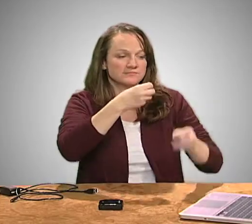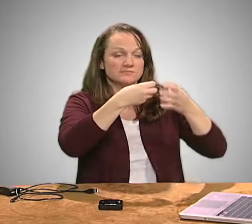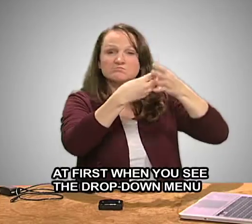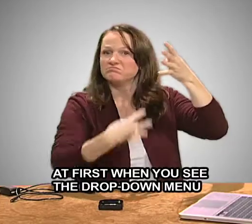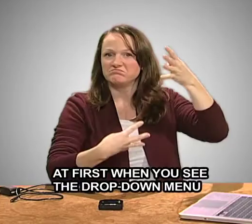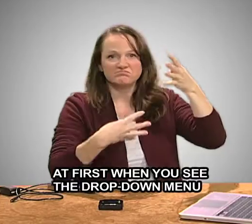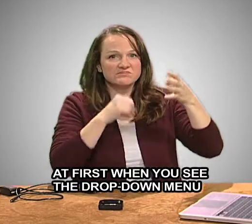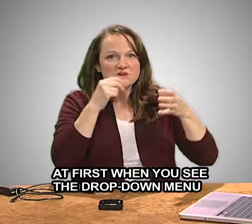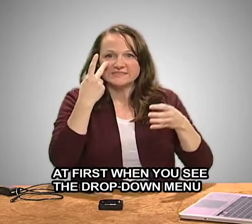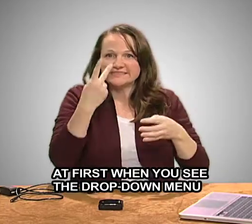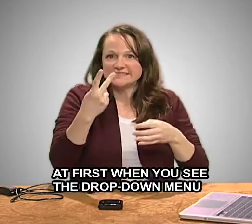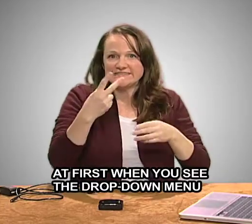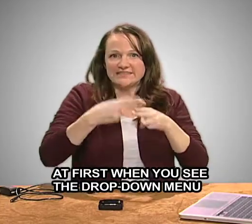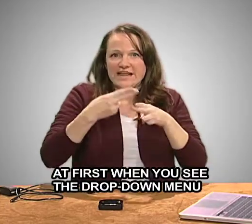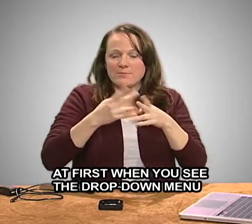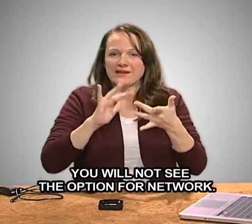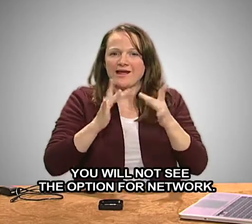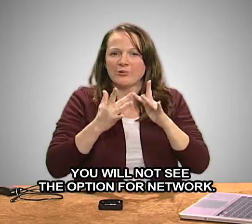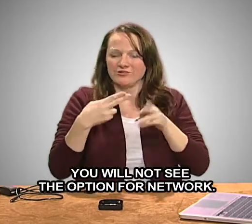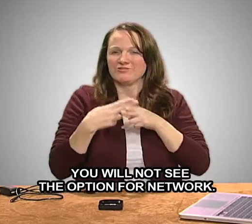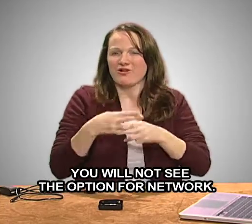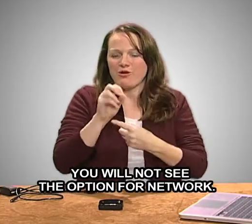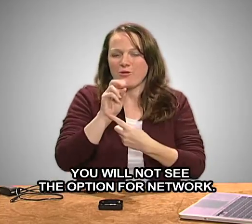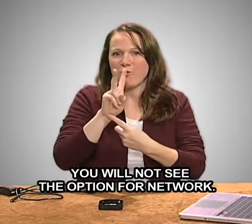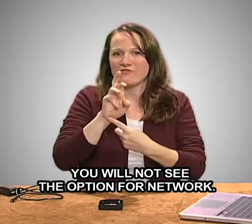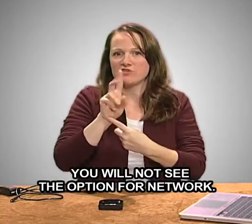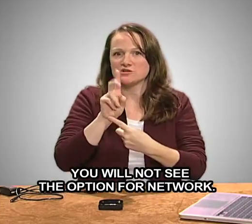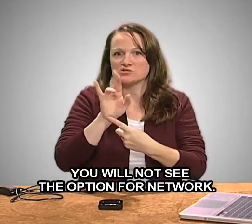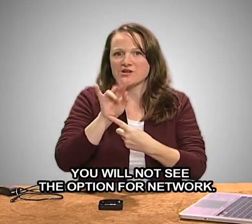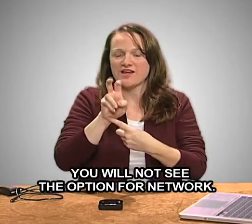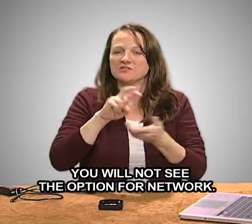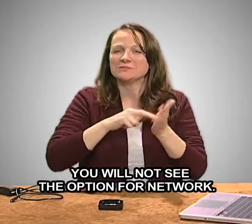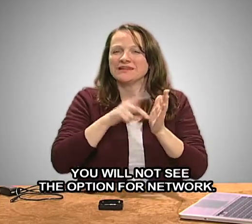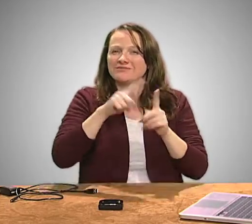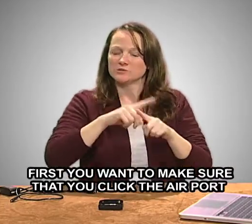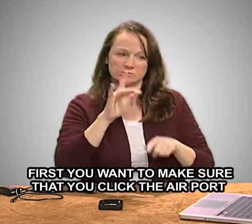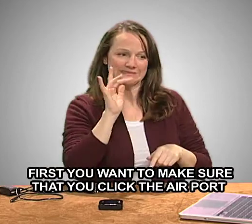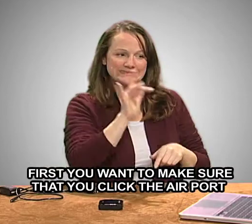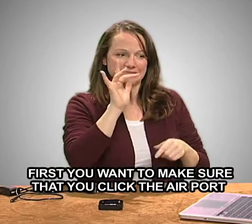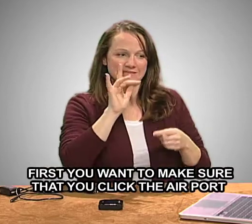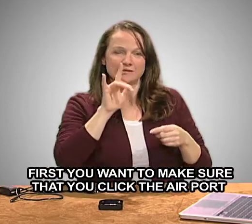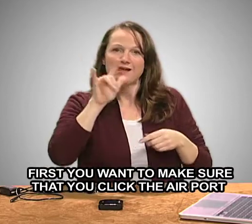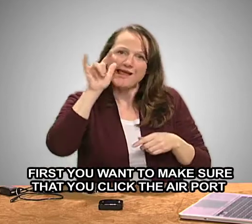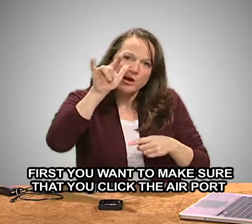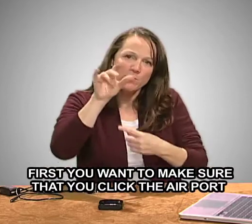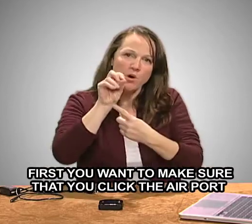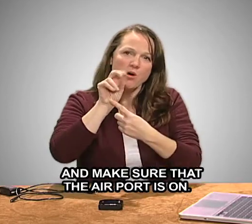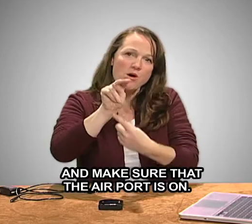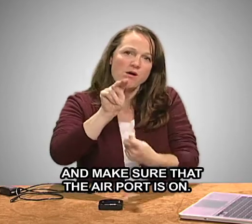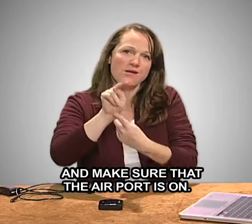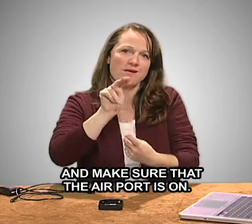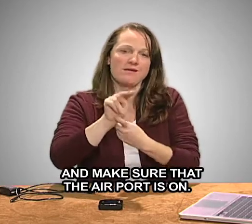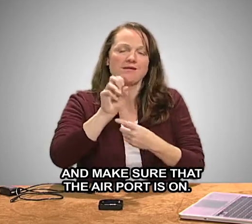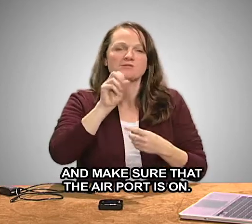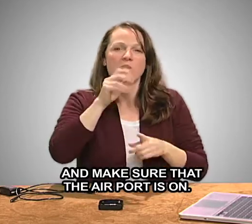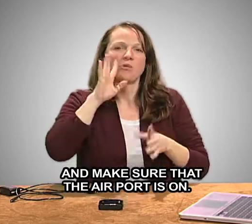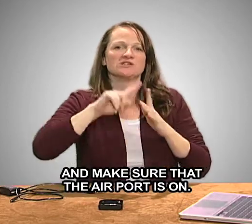At first, when you see the drop down menu, you will not see the option for our network. First, you want to make sure that you click the airport and make sure that the airport is on.